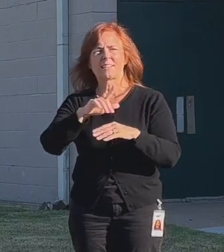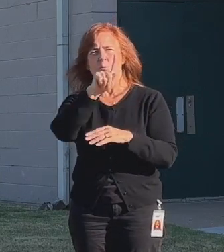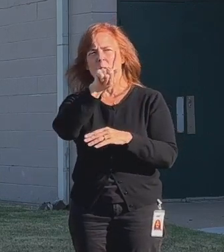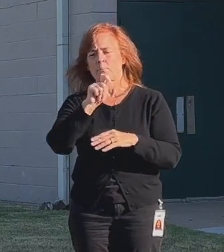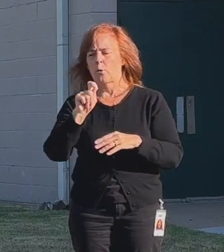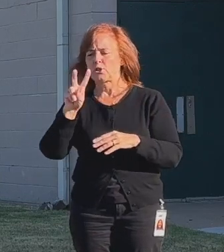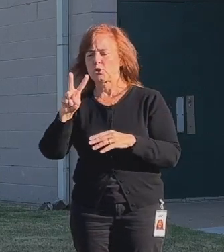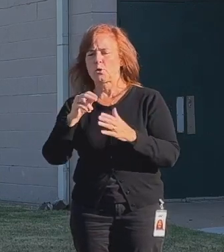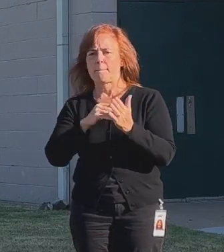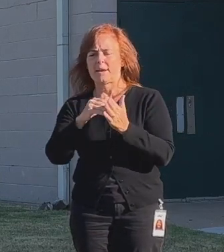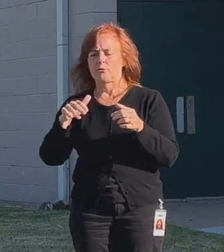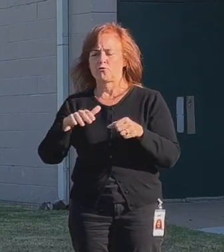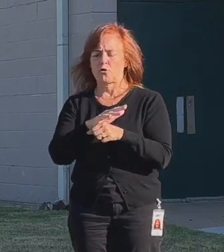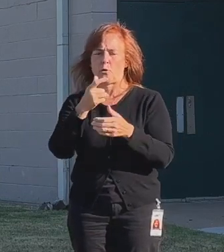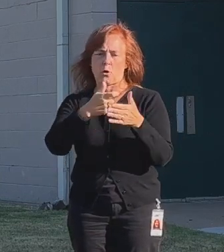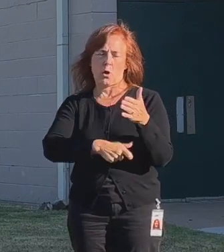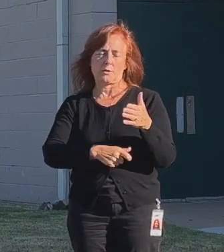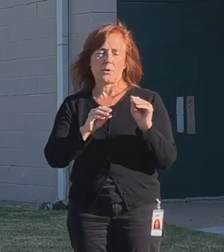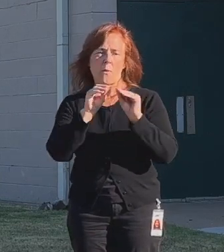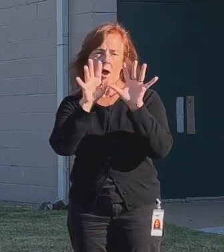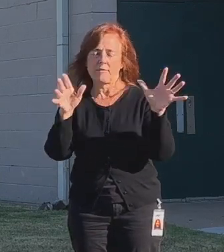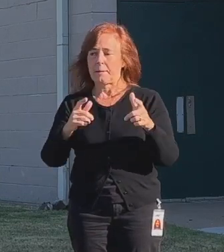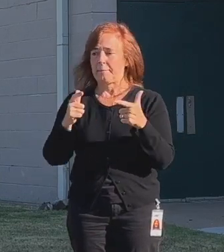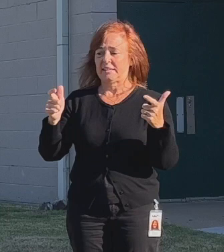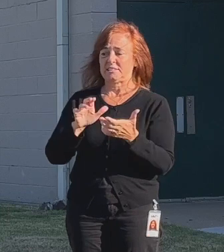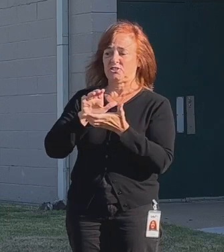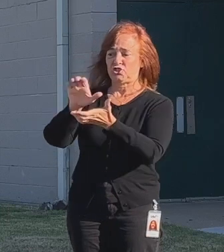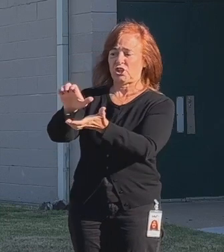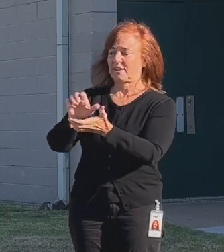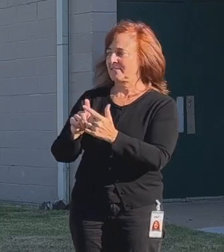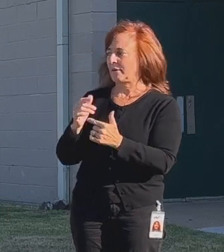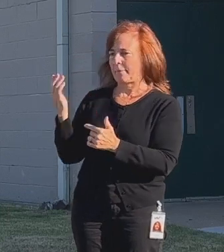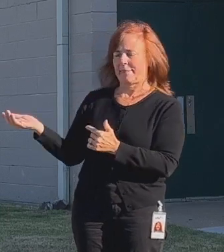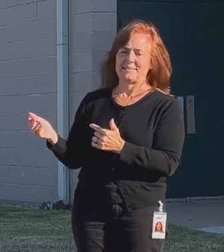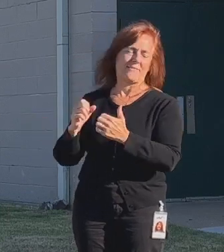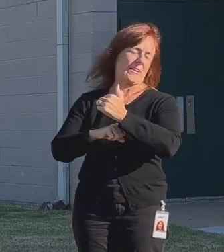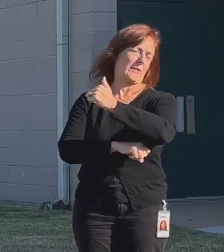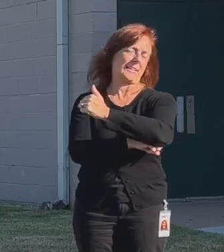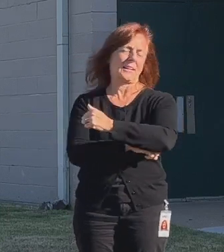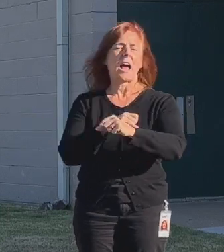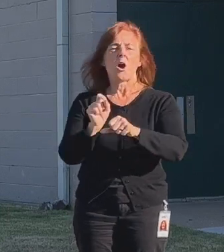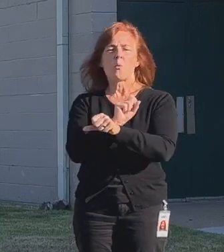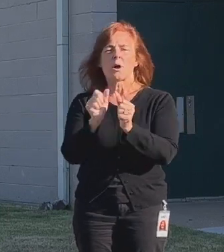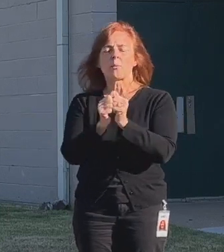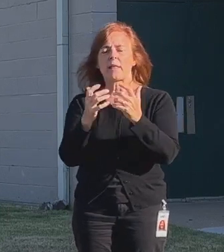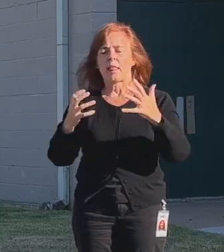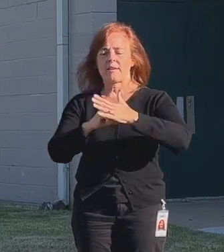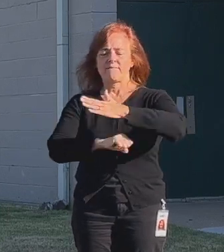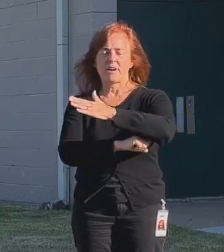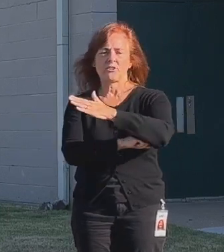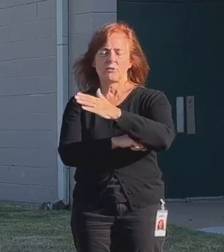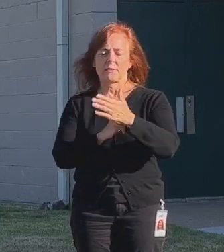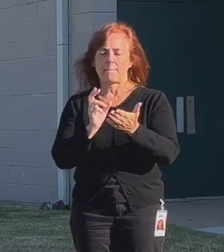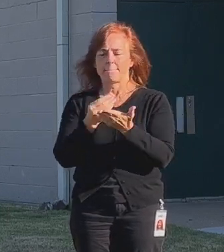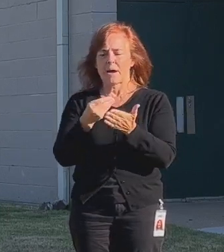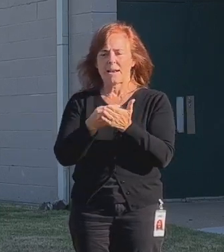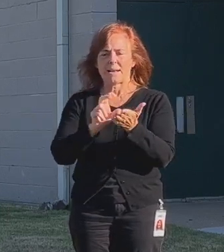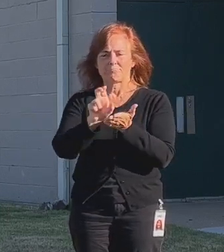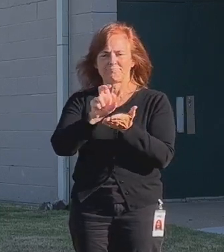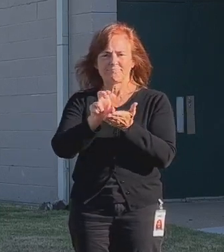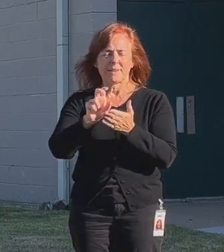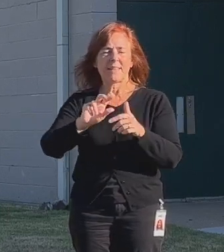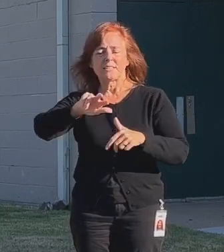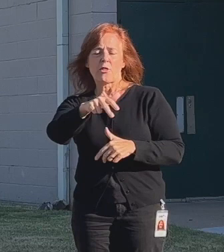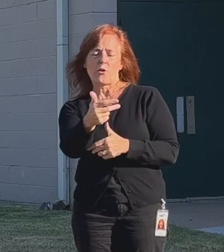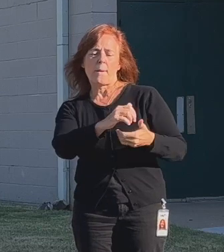.2 million. So obviously the biggest chunk of this is coming from this foundation. I work with a lot of funders in Tulsa. This is our third